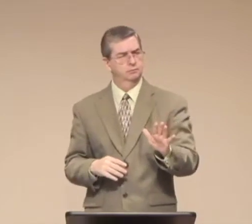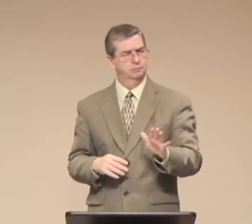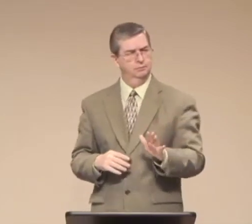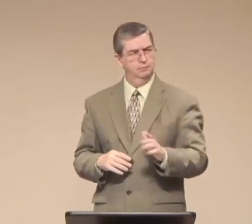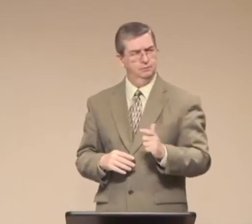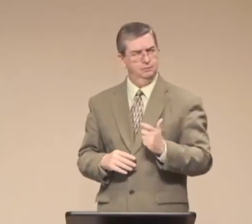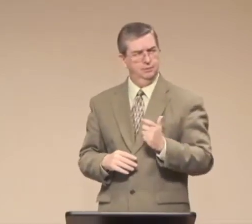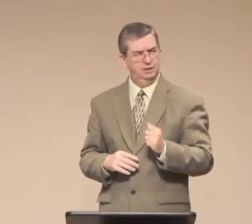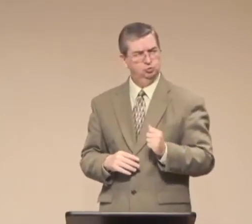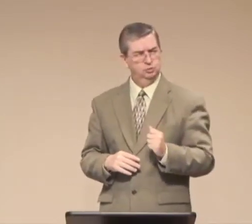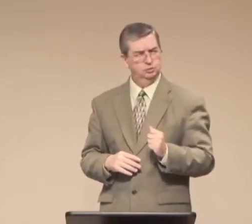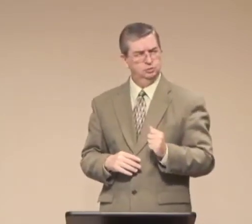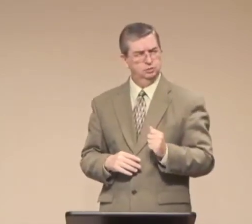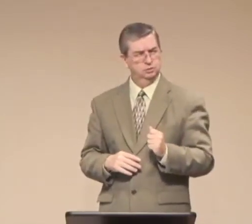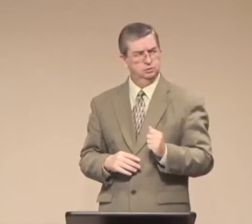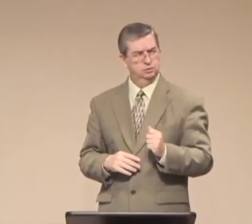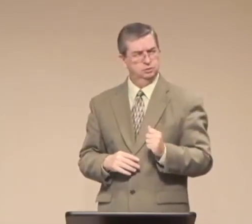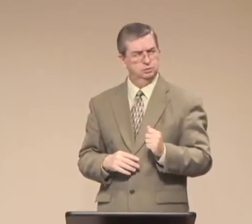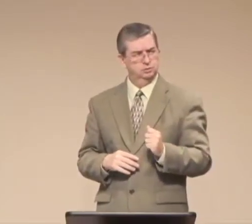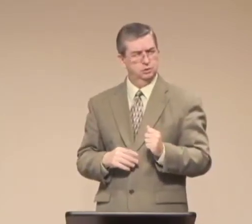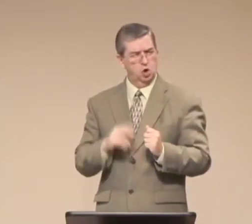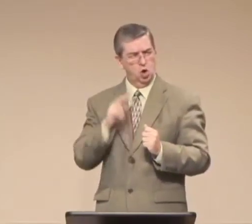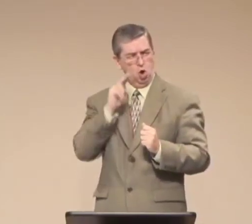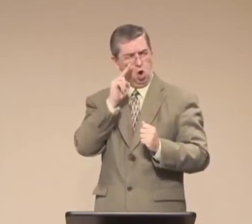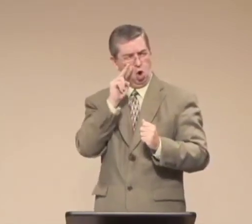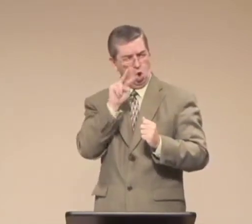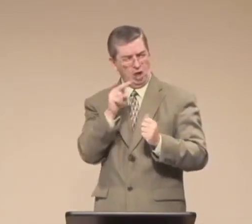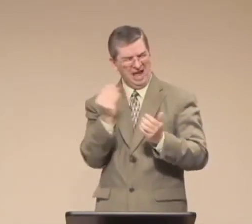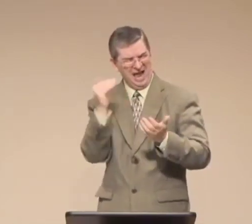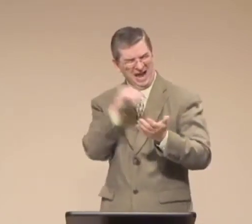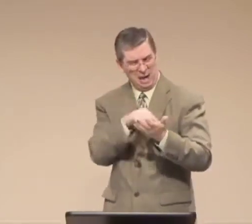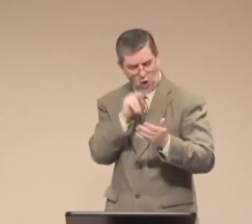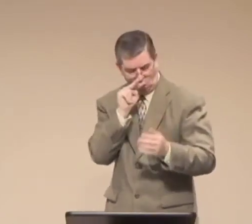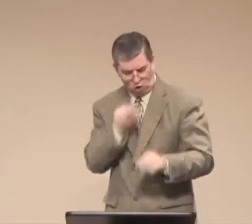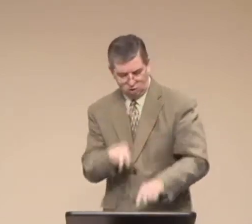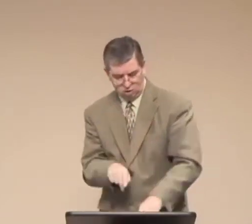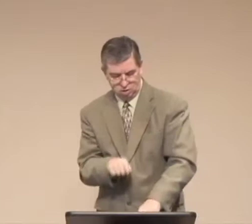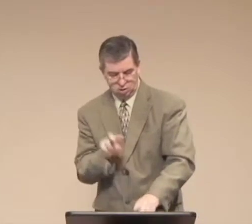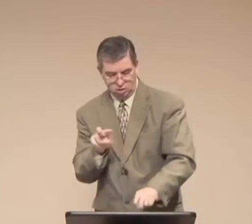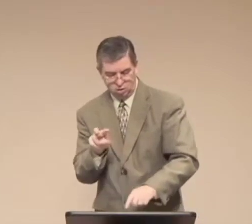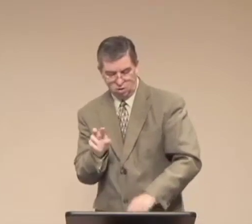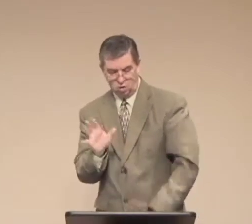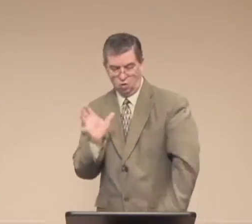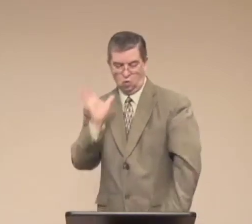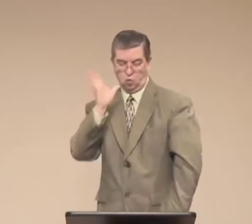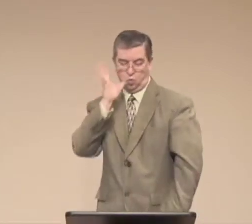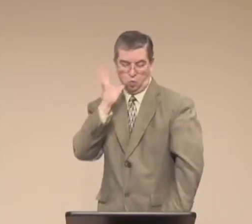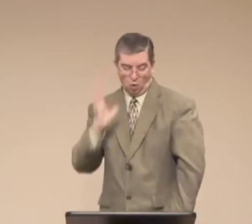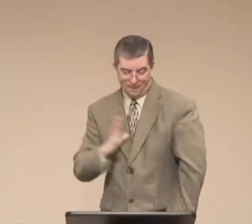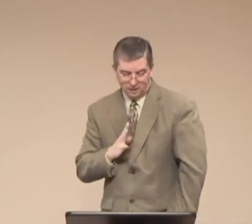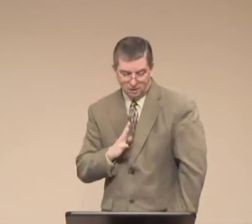Now let's look at this for a moment. This is quite interesting. I'm going to read this again.